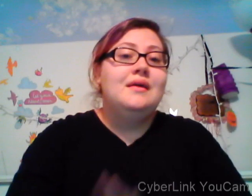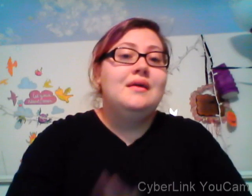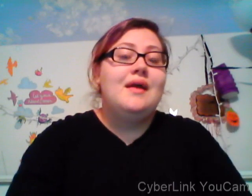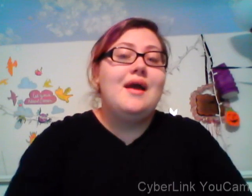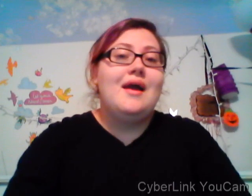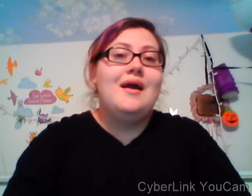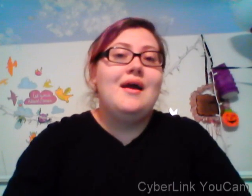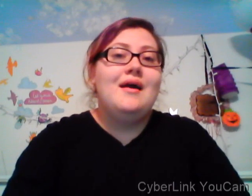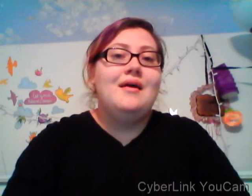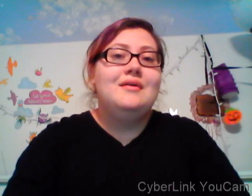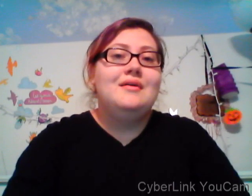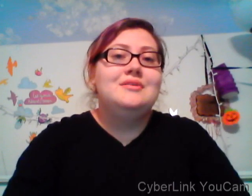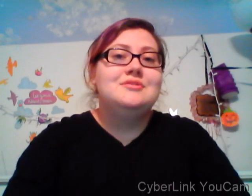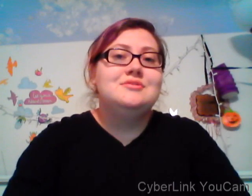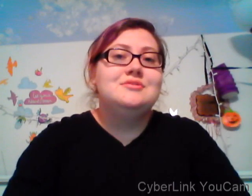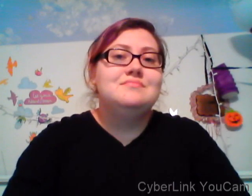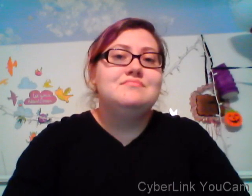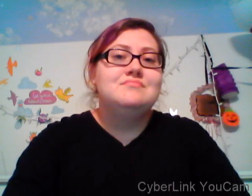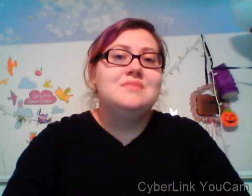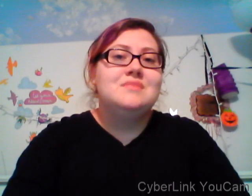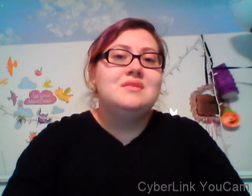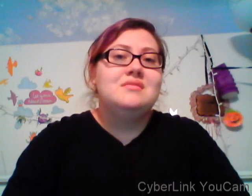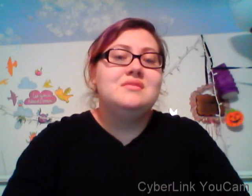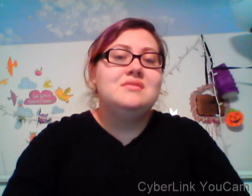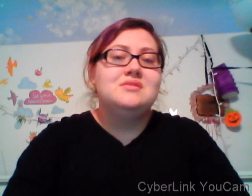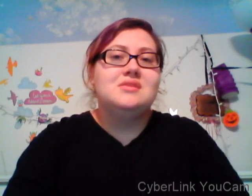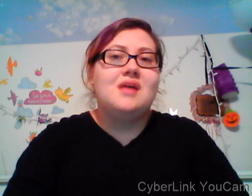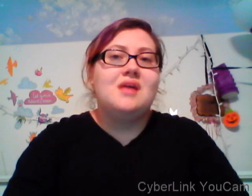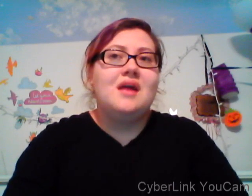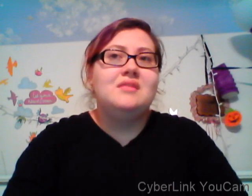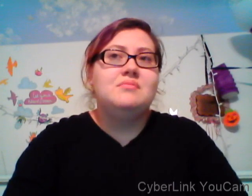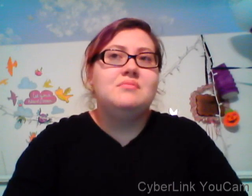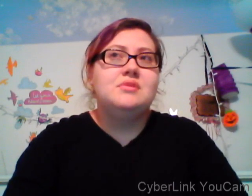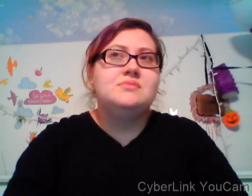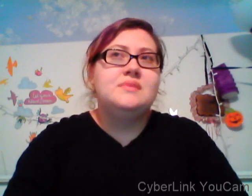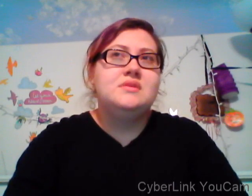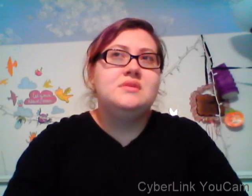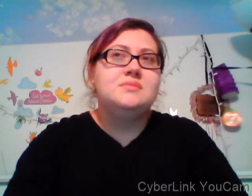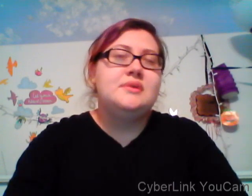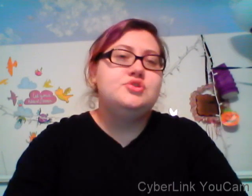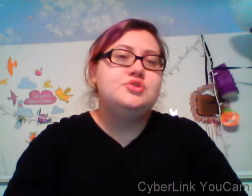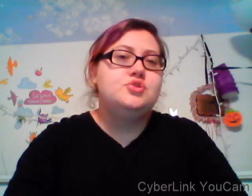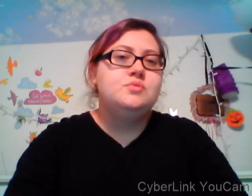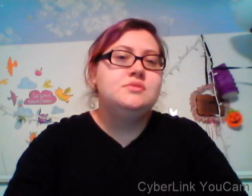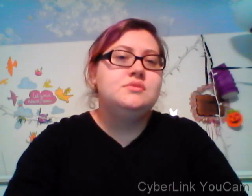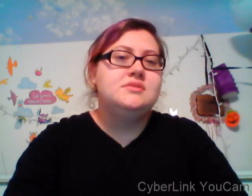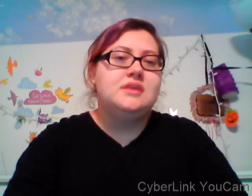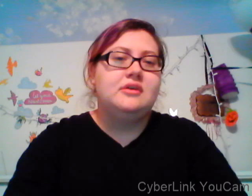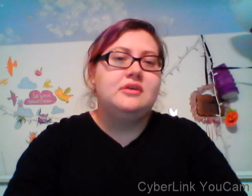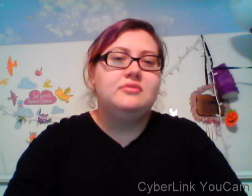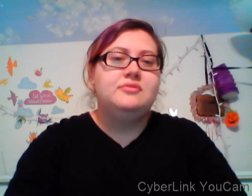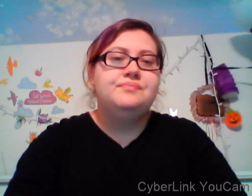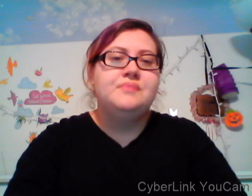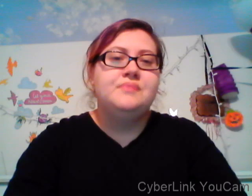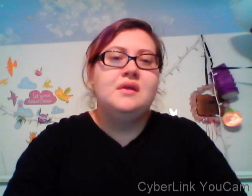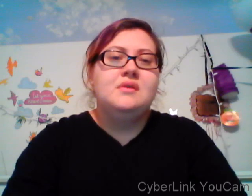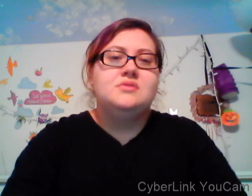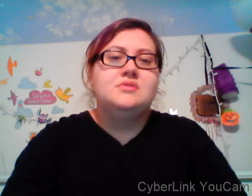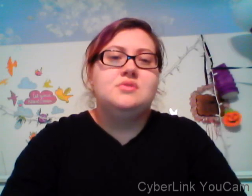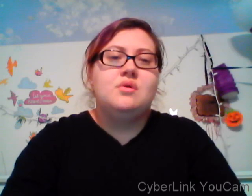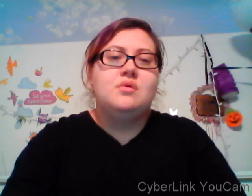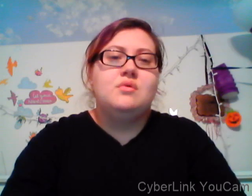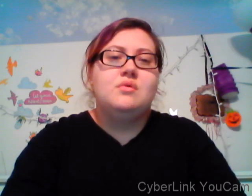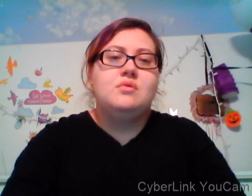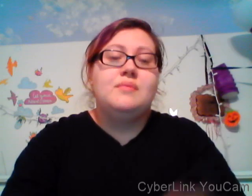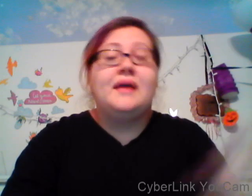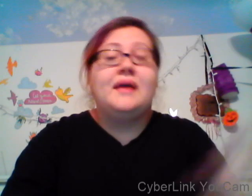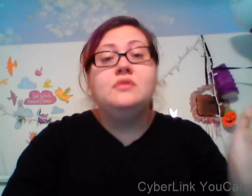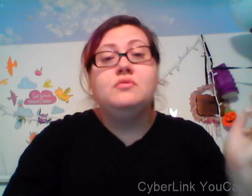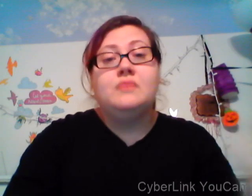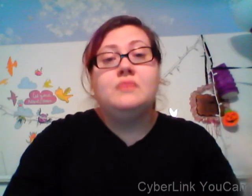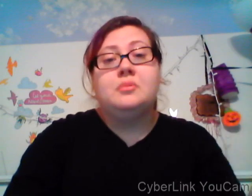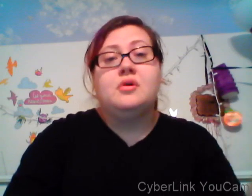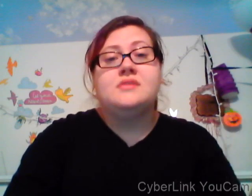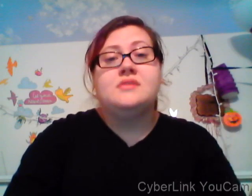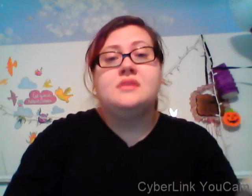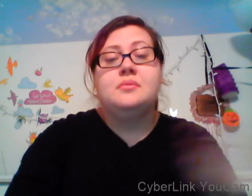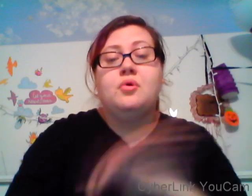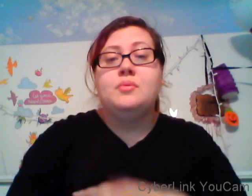right that was my short antidote for that which is kind of my segue it's not a segue it's all